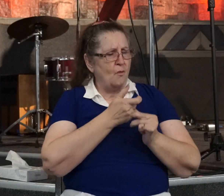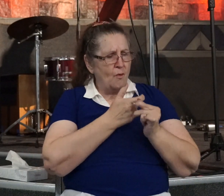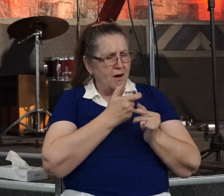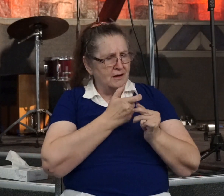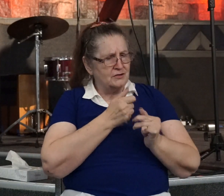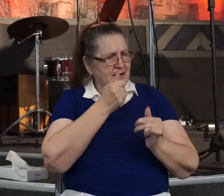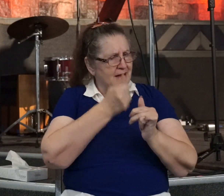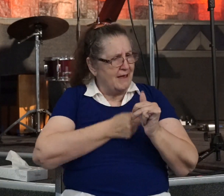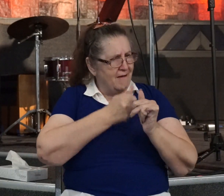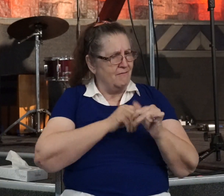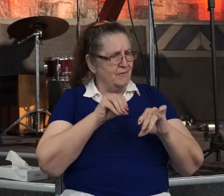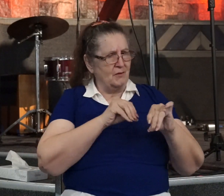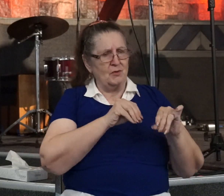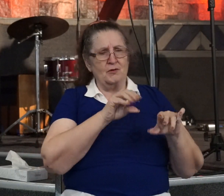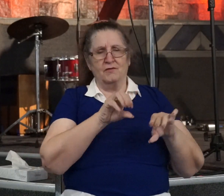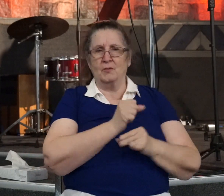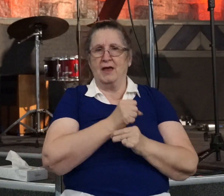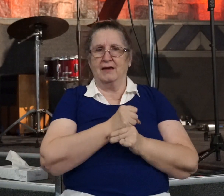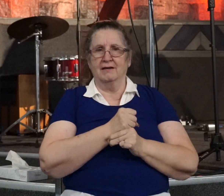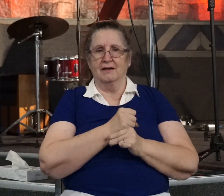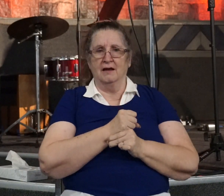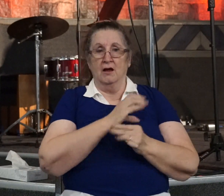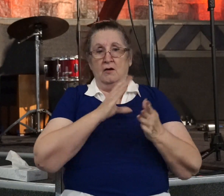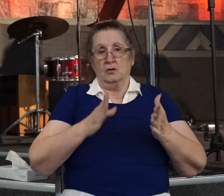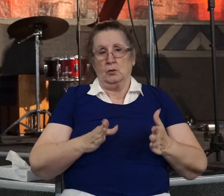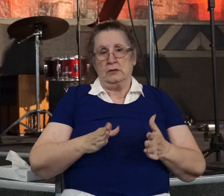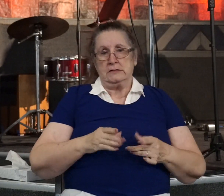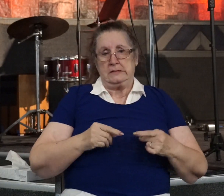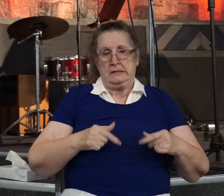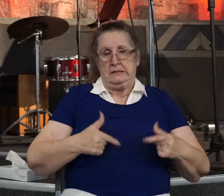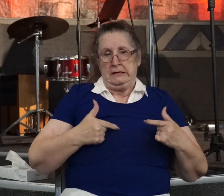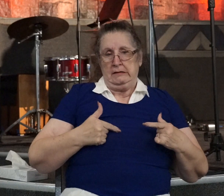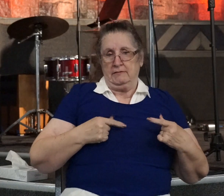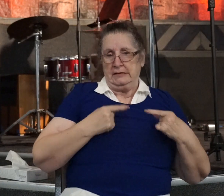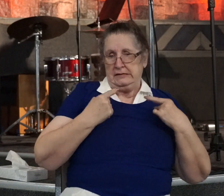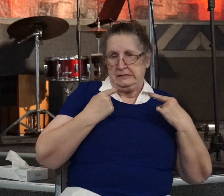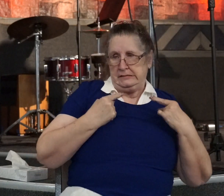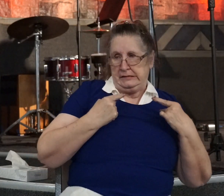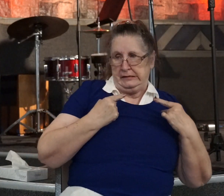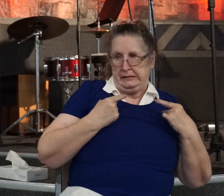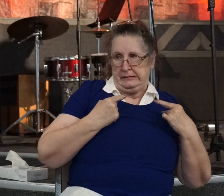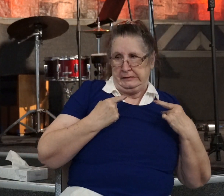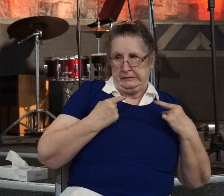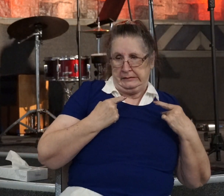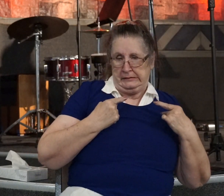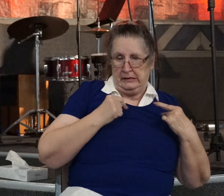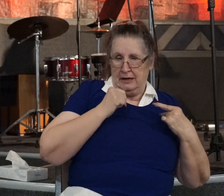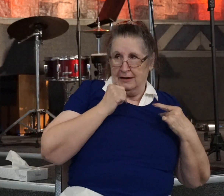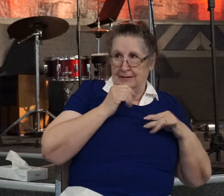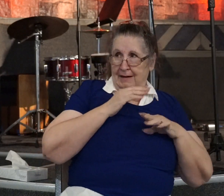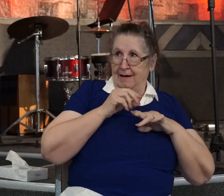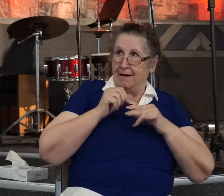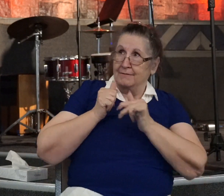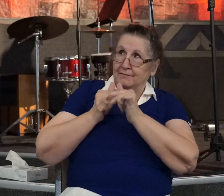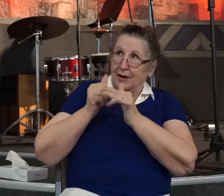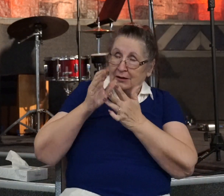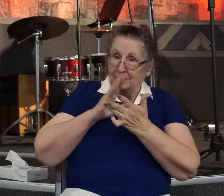But, for the Christian who living in sin or not being the man or woman God called them to be. Then it could be an uncomfortable